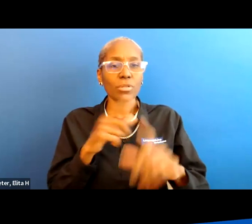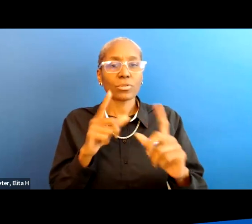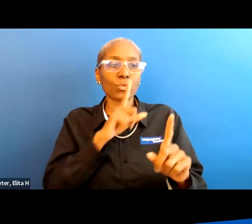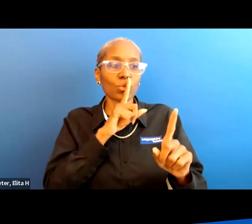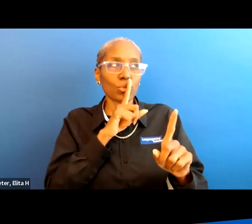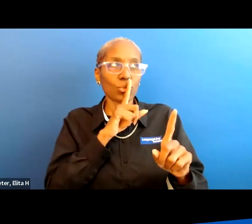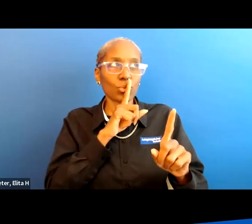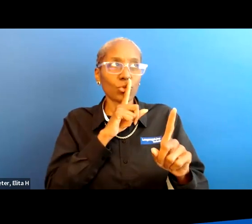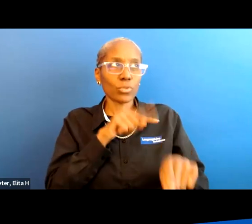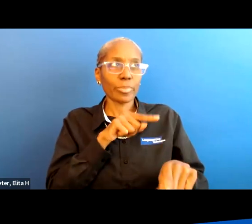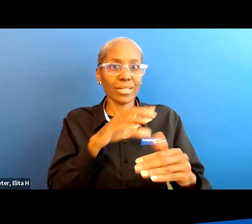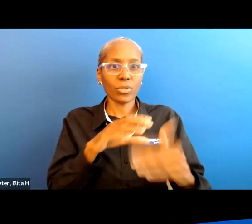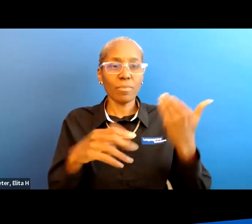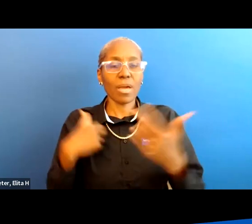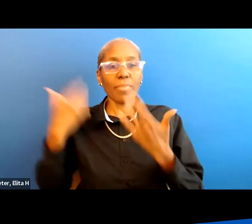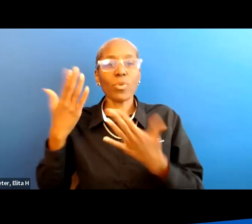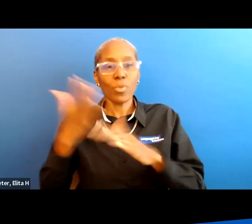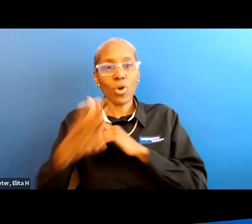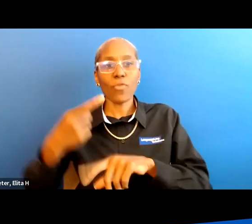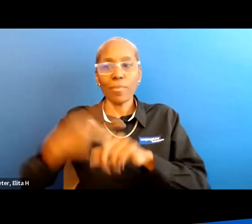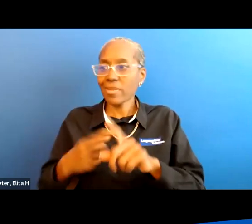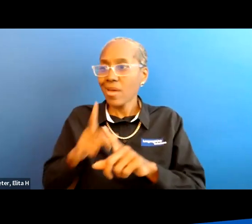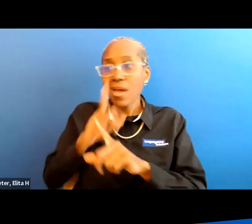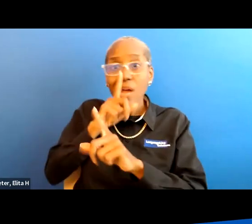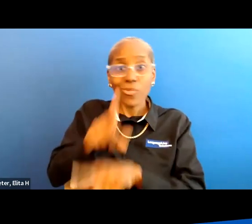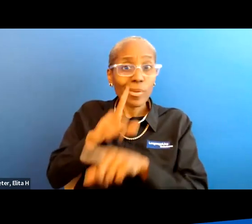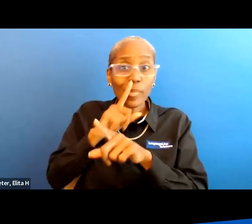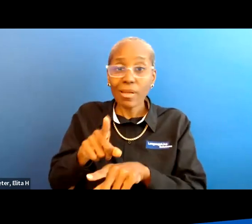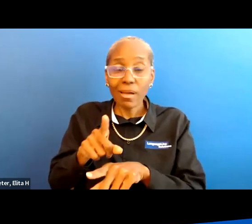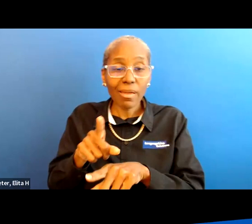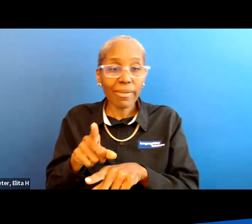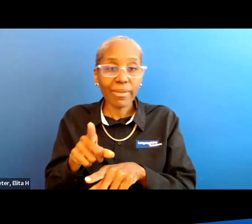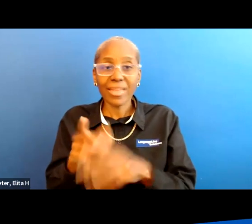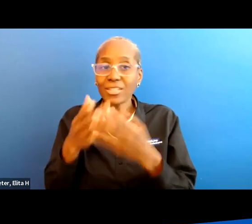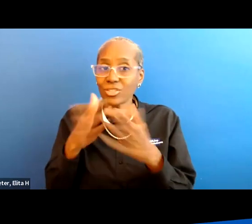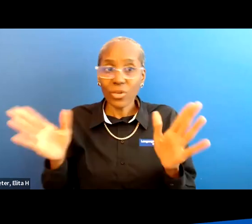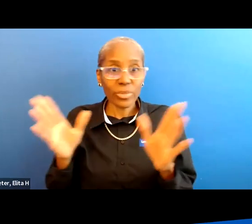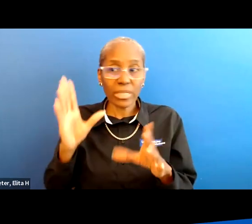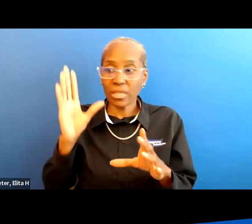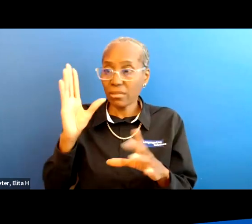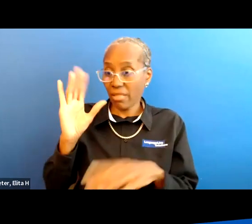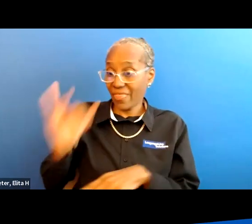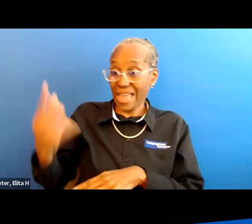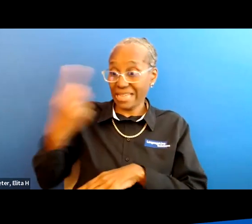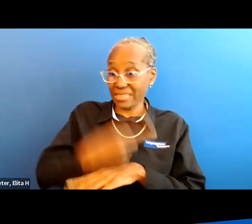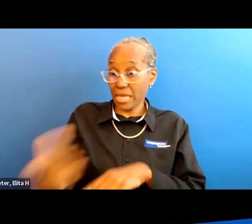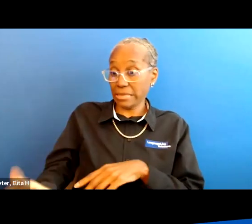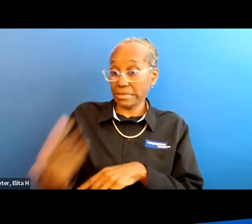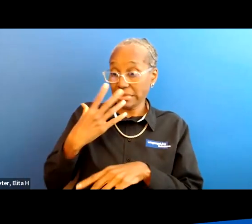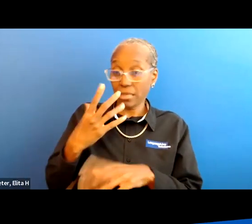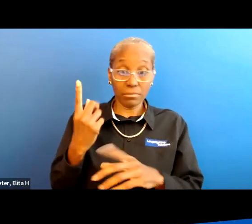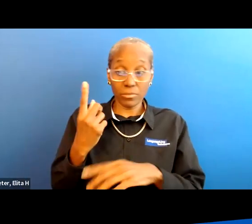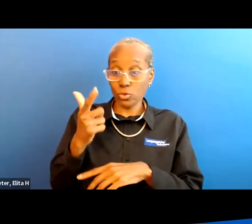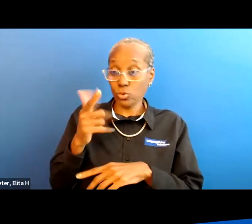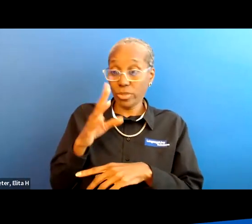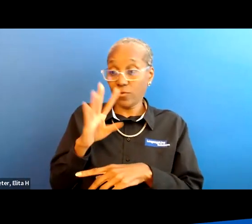an email i've been waiting for over a month i reply as i reply generally within the day that i get them usually no more